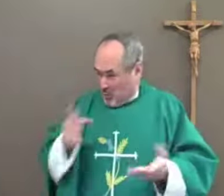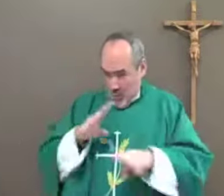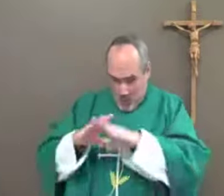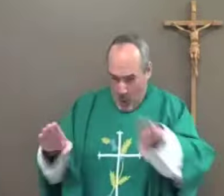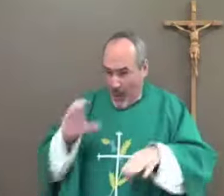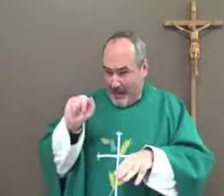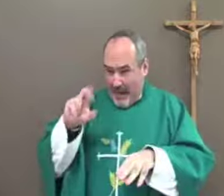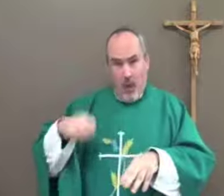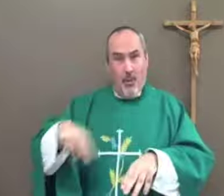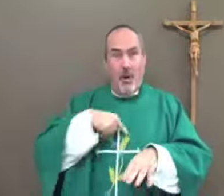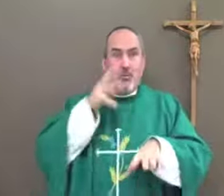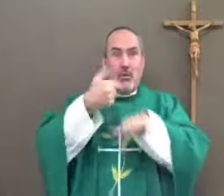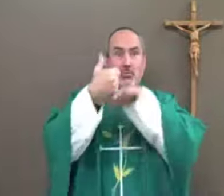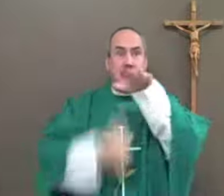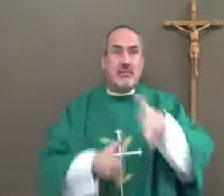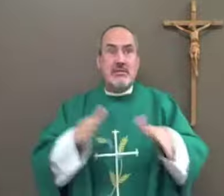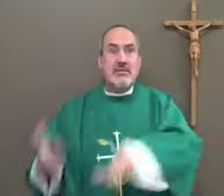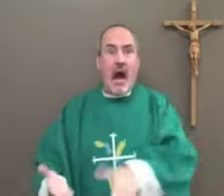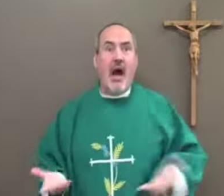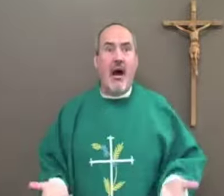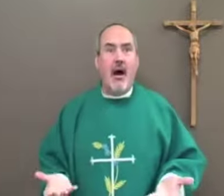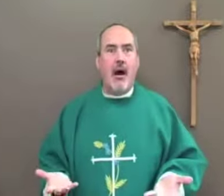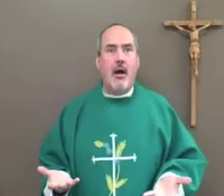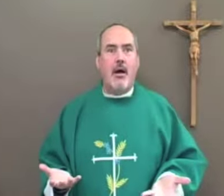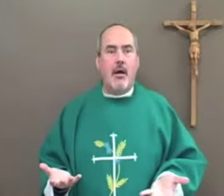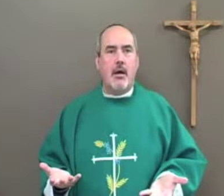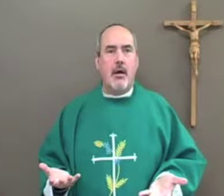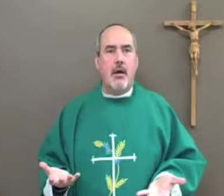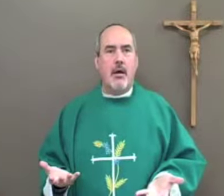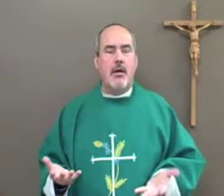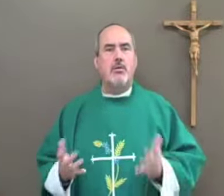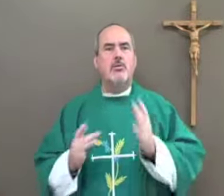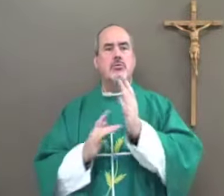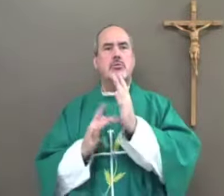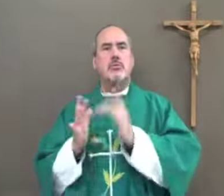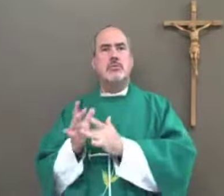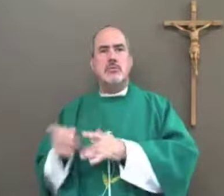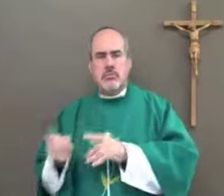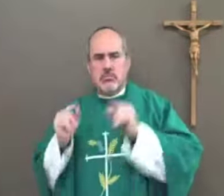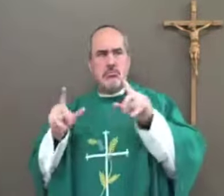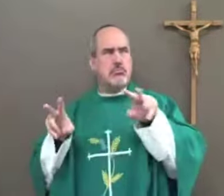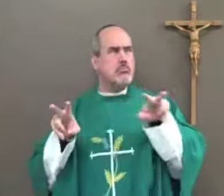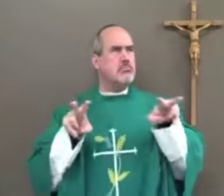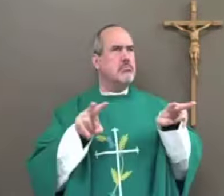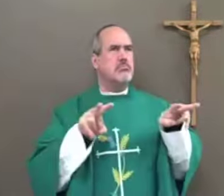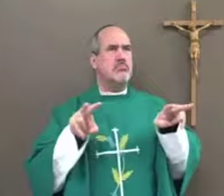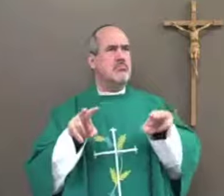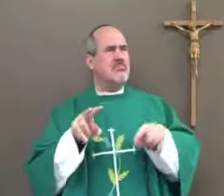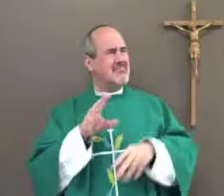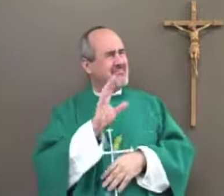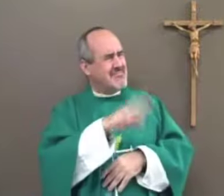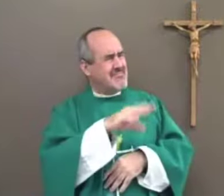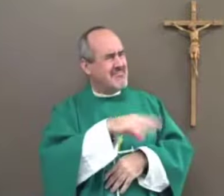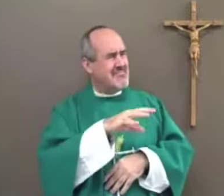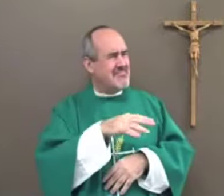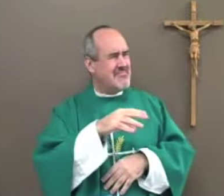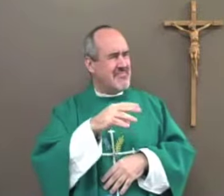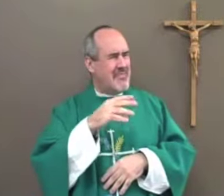woke him up and said Jesus we're scared we're going to die and drowned Jesus looked around and he said to them